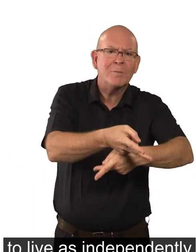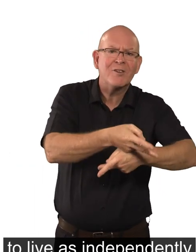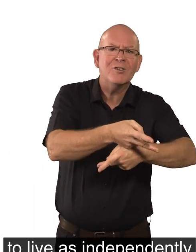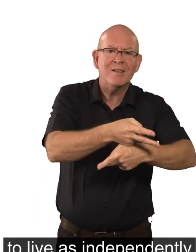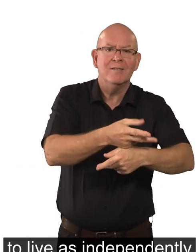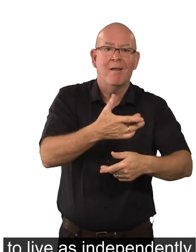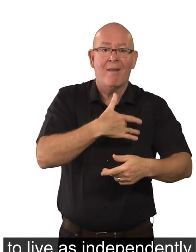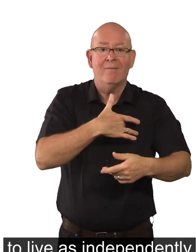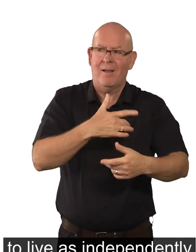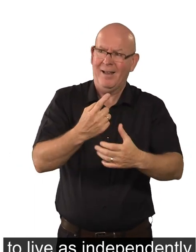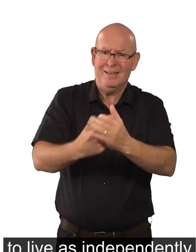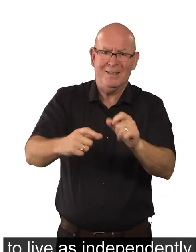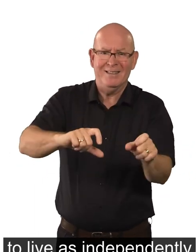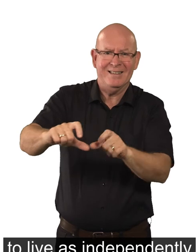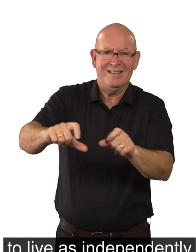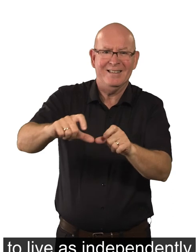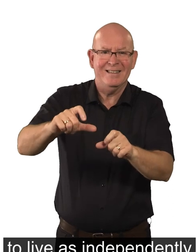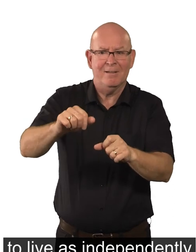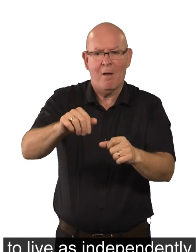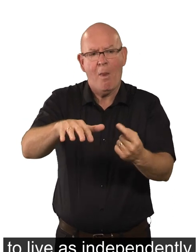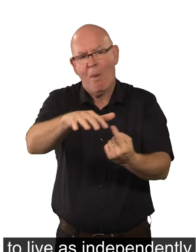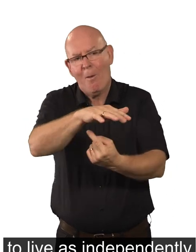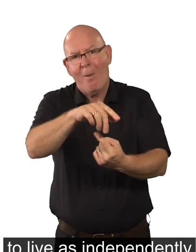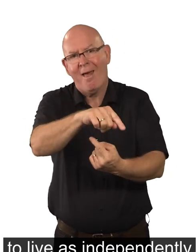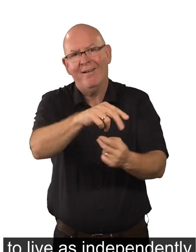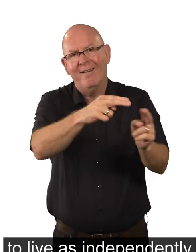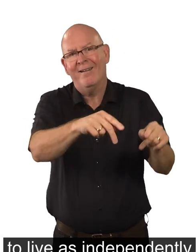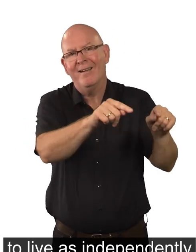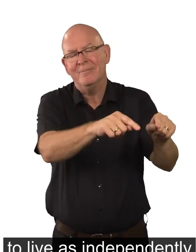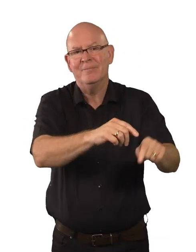to live as independently as possible in their local area.